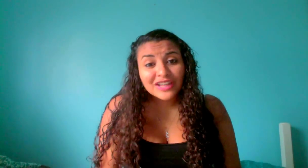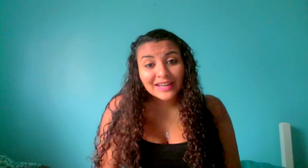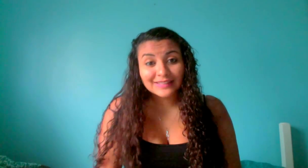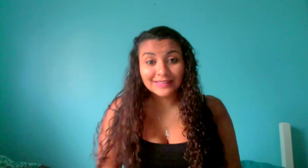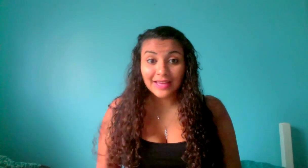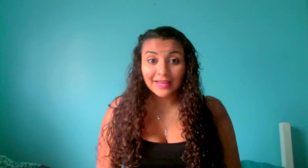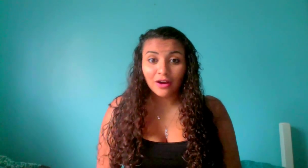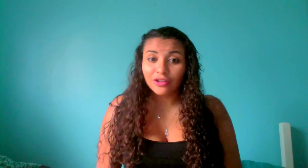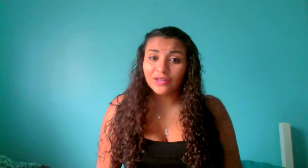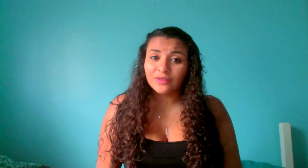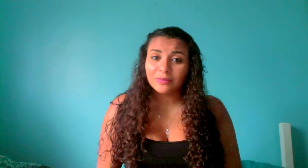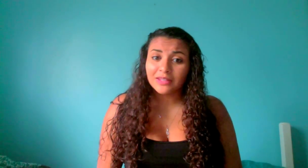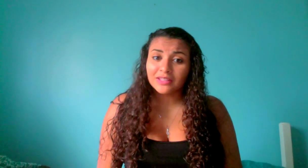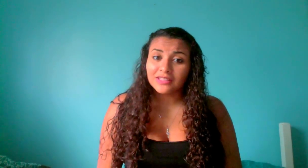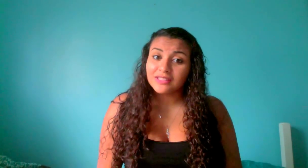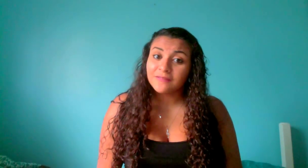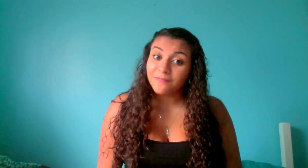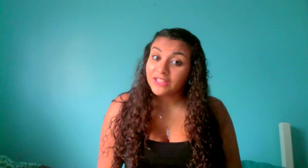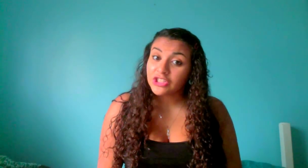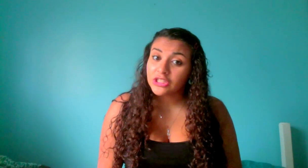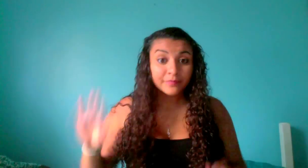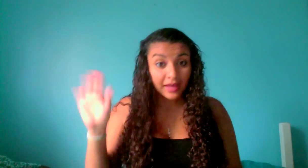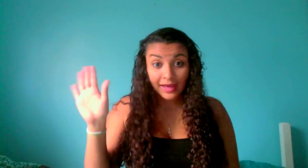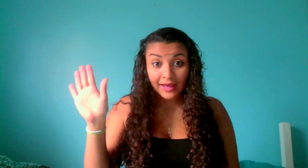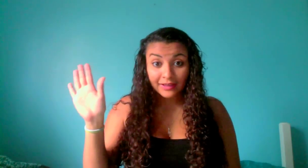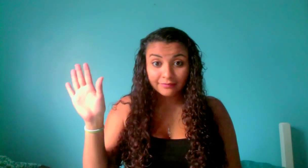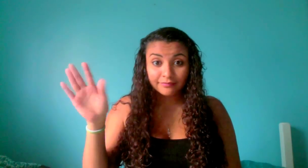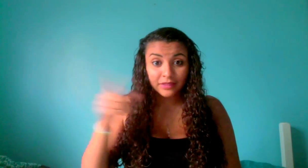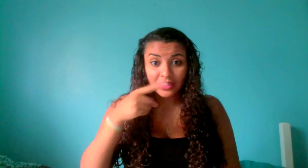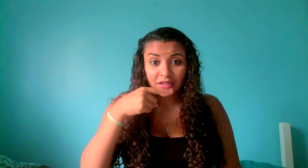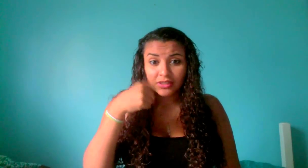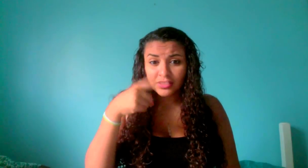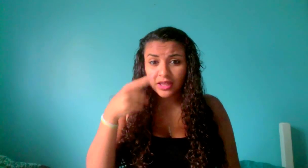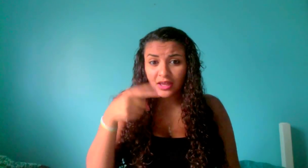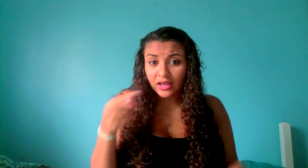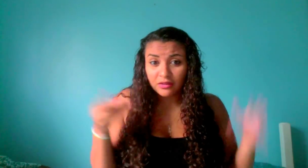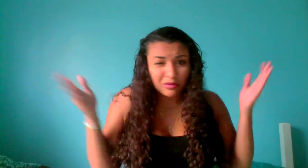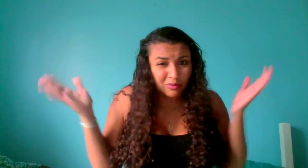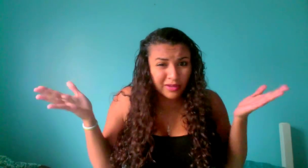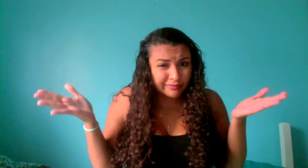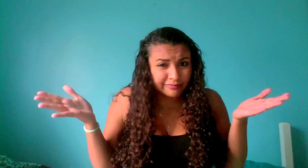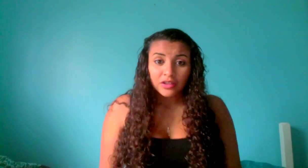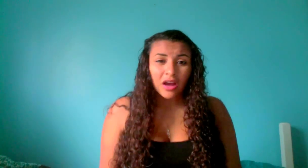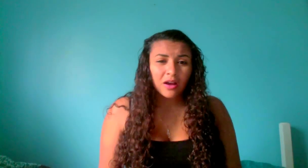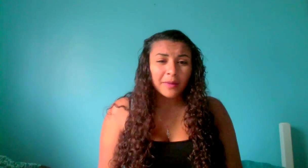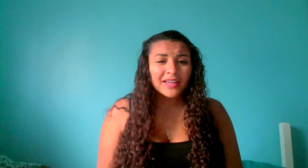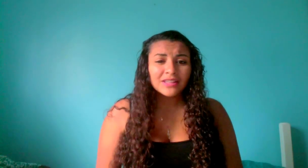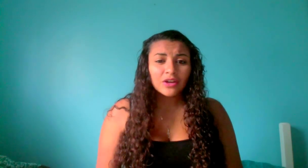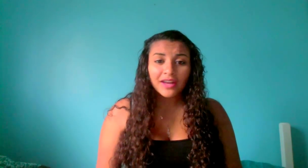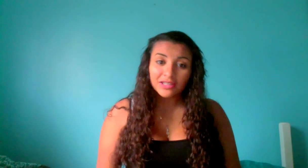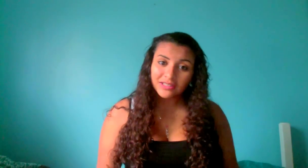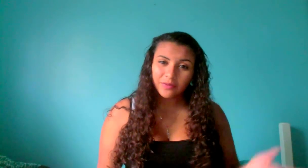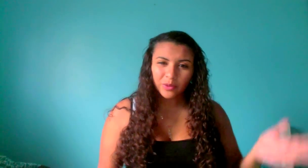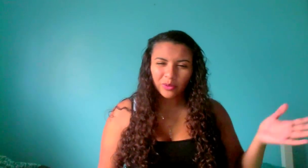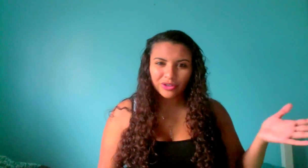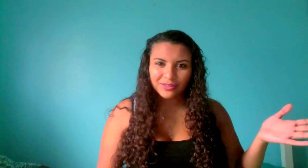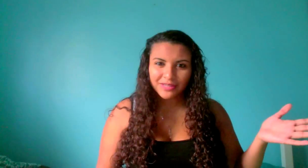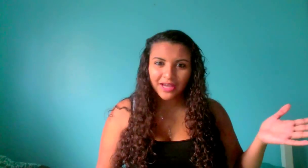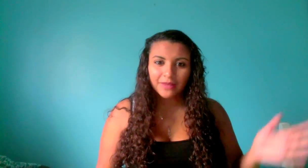gotta say all you're giving me is fiction hey saying what um asl kind of does stuff in weird order sometimes